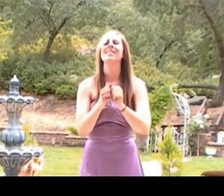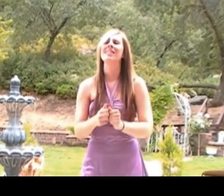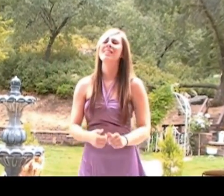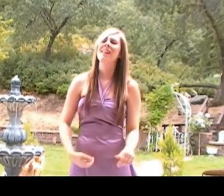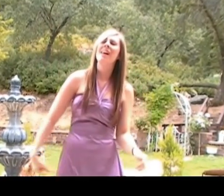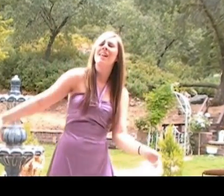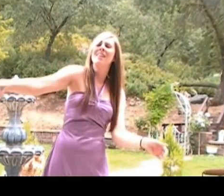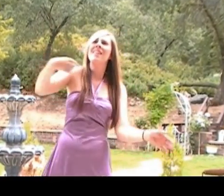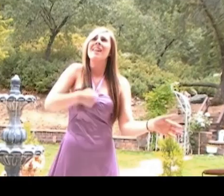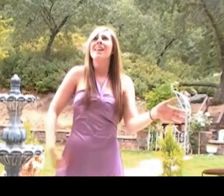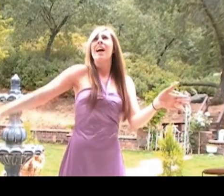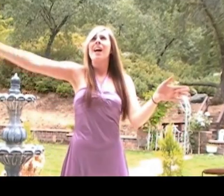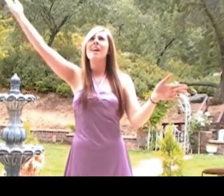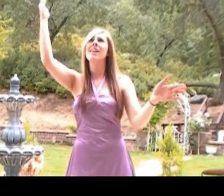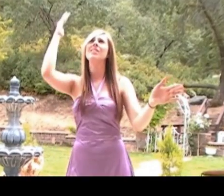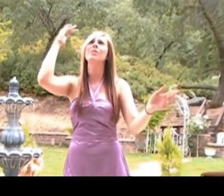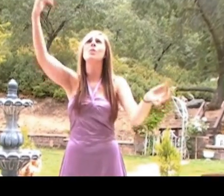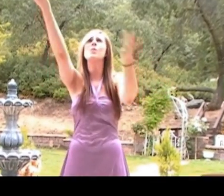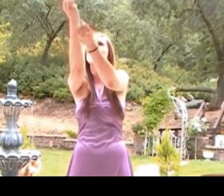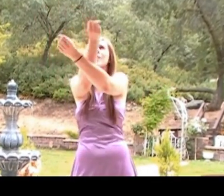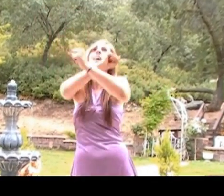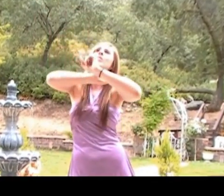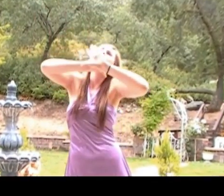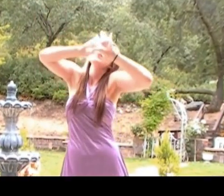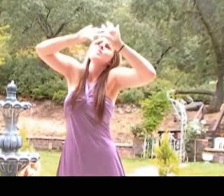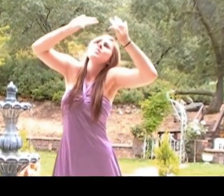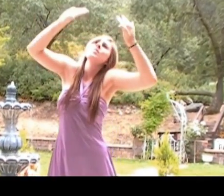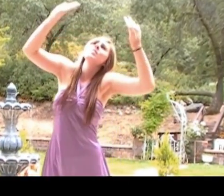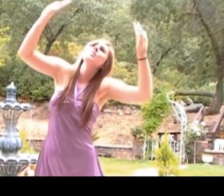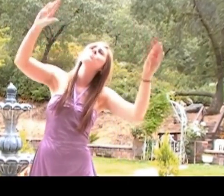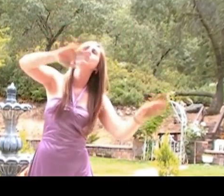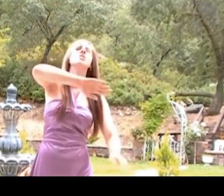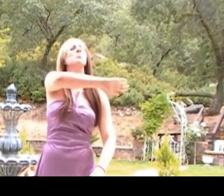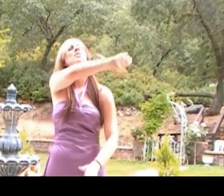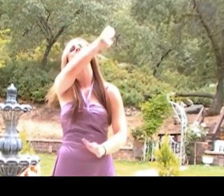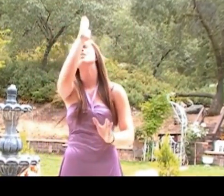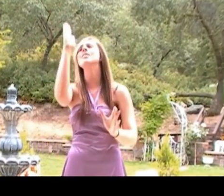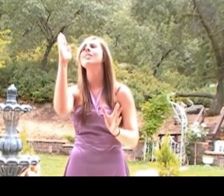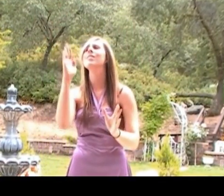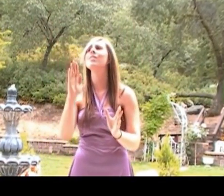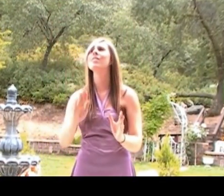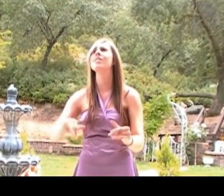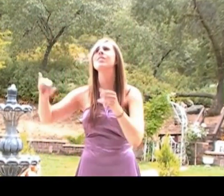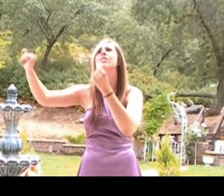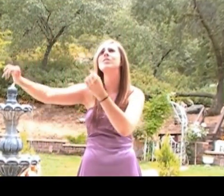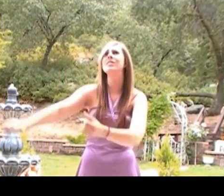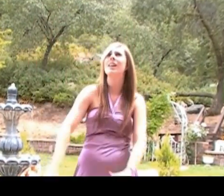I know our dreams will never die